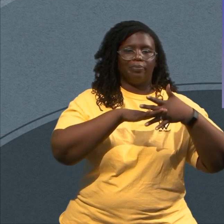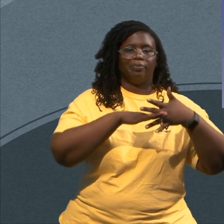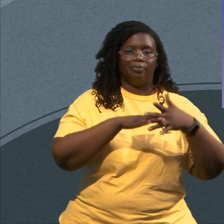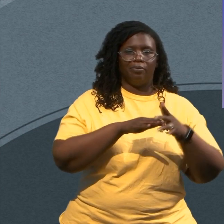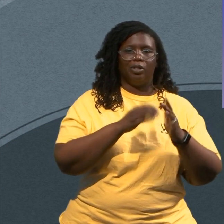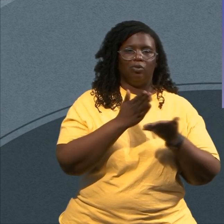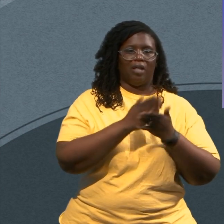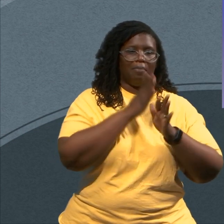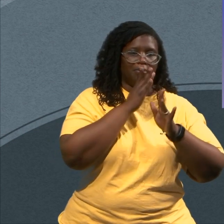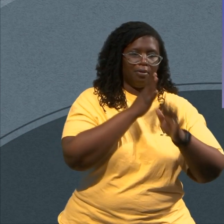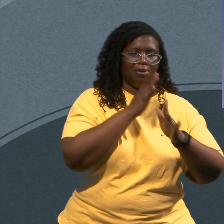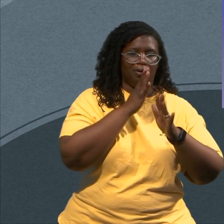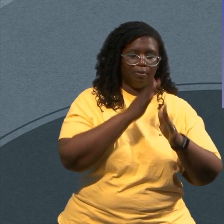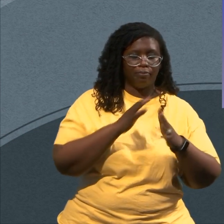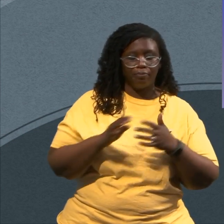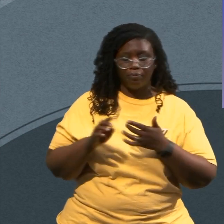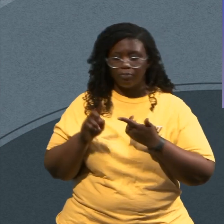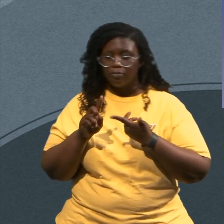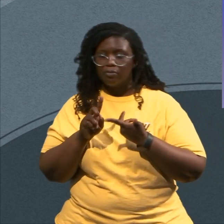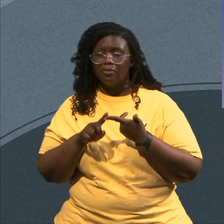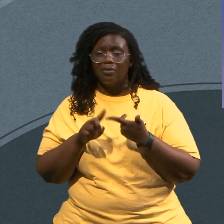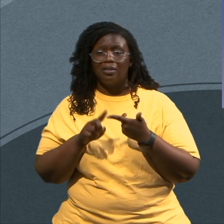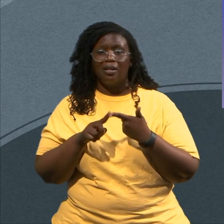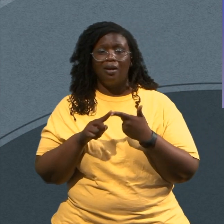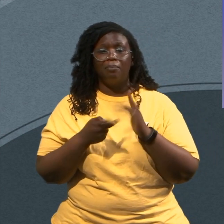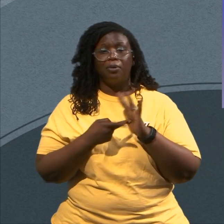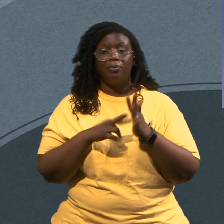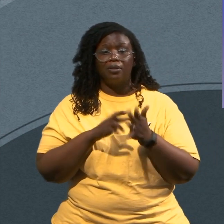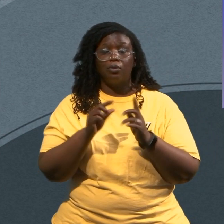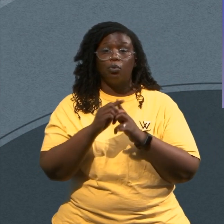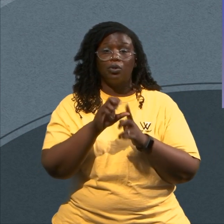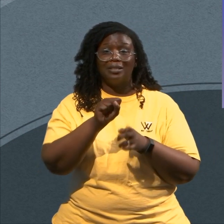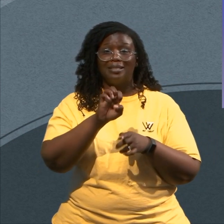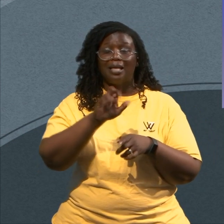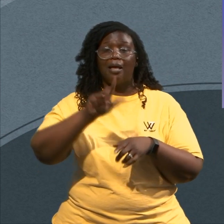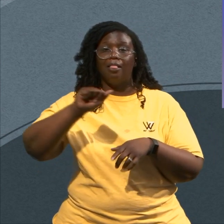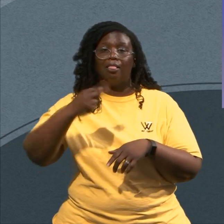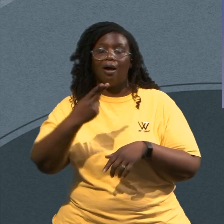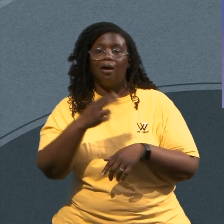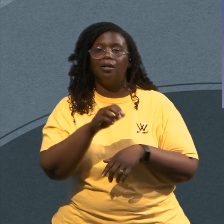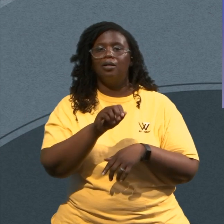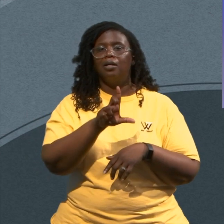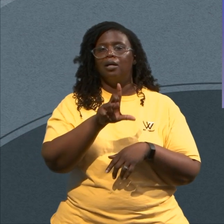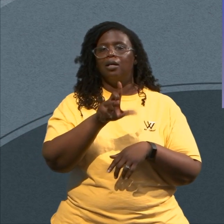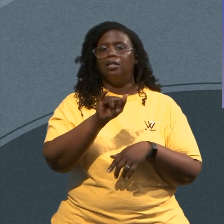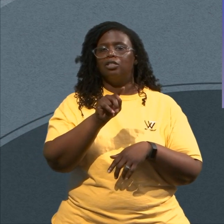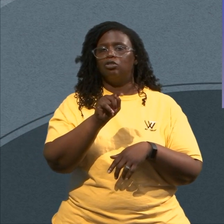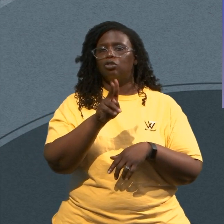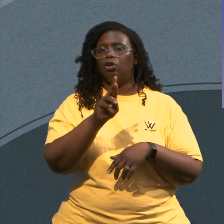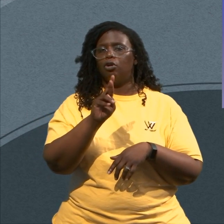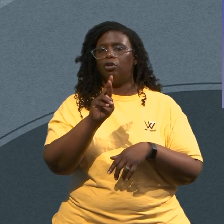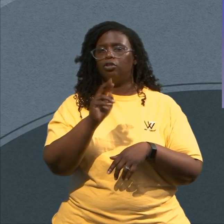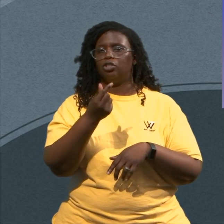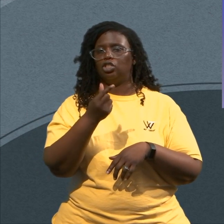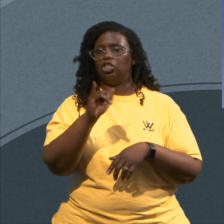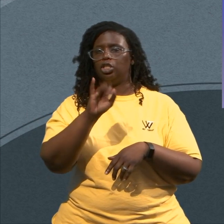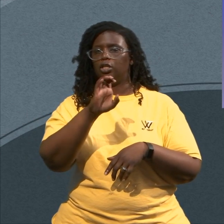The liturgical interpretation Of selah Is almost like Call and response You ever know how Sometimes I'm